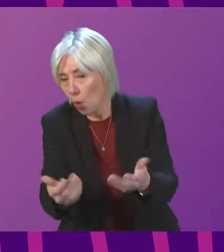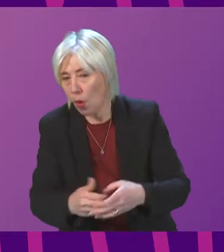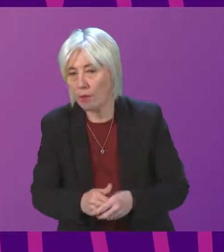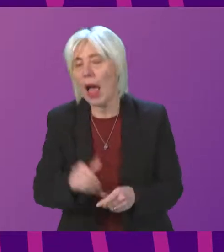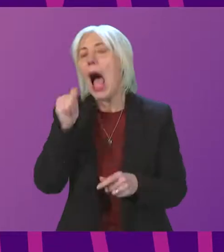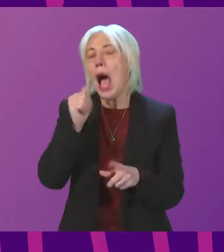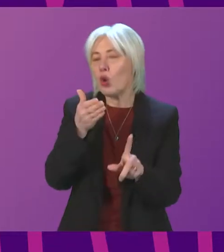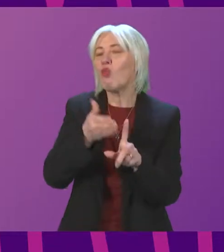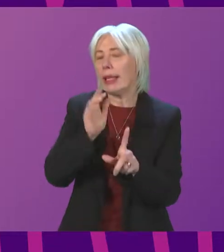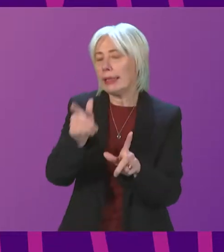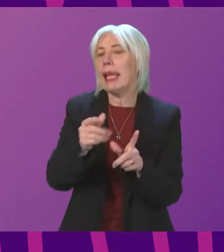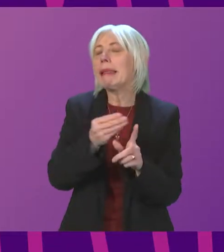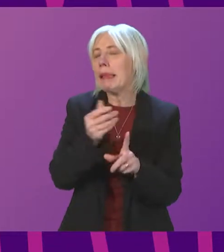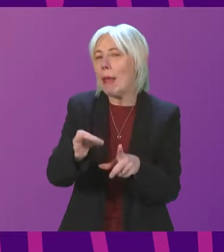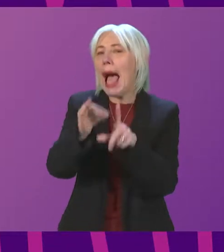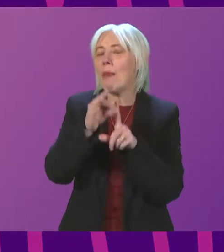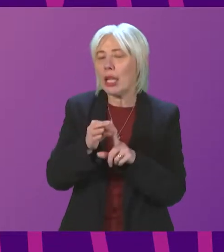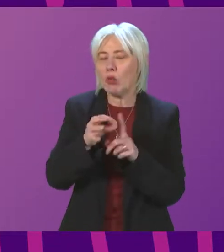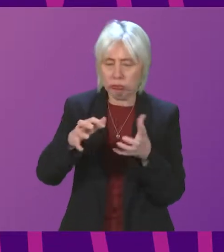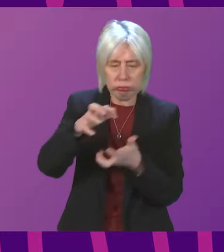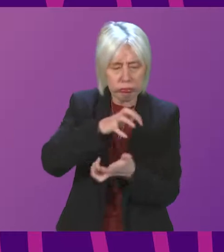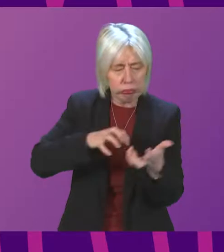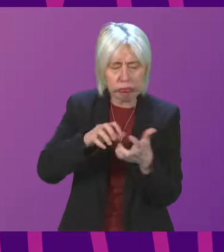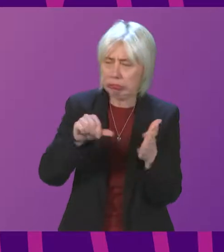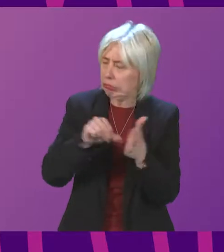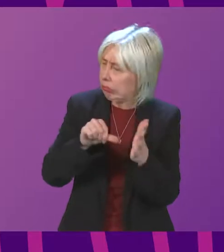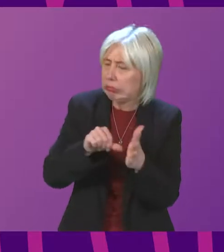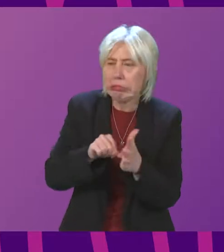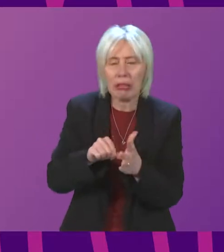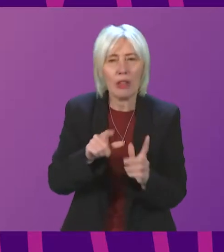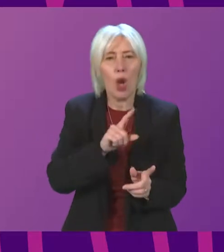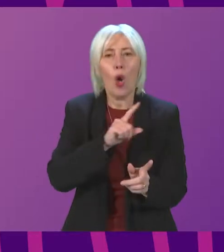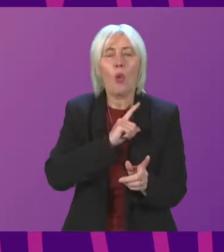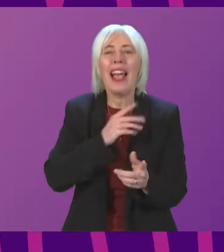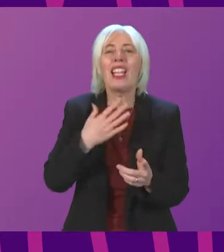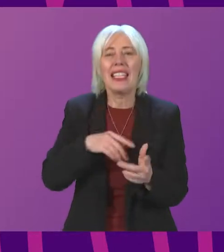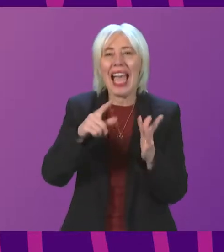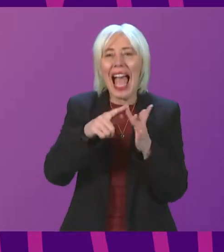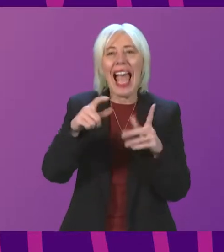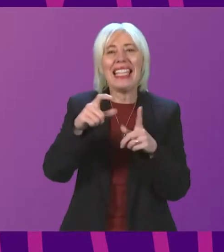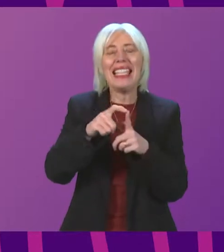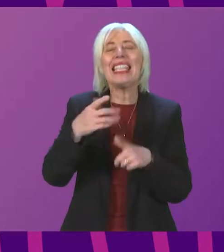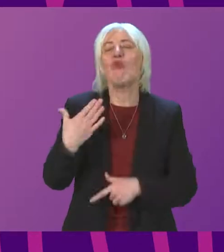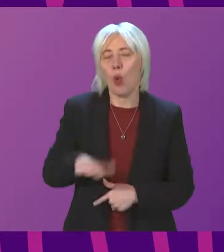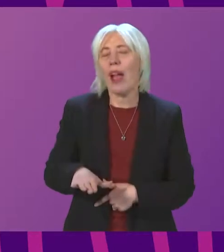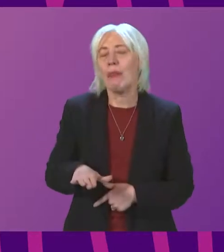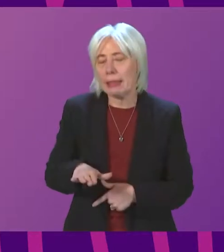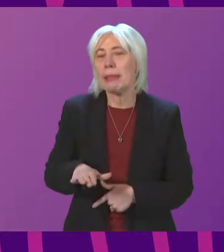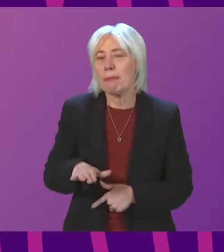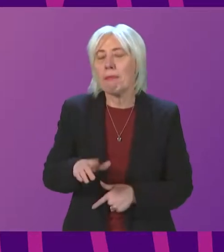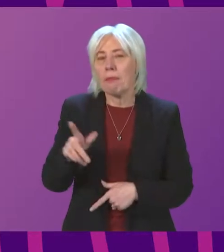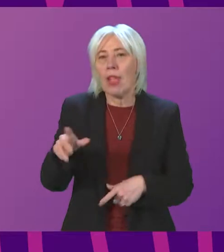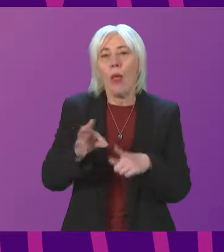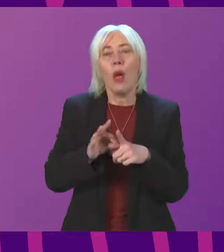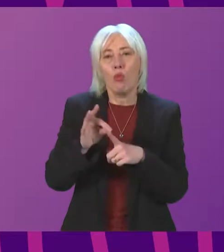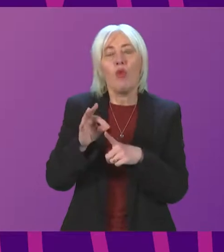some people have found the application process complex and hard to undertake, not least because of the identification requirements. The improvement service,